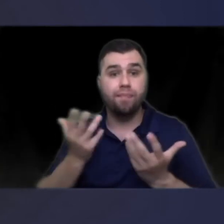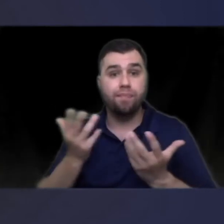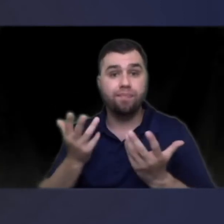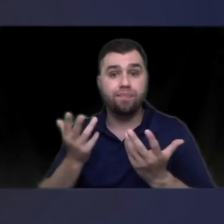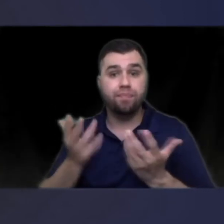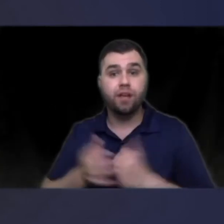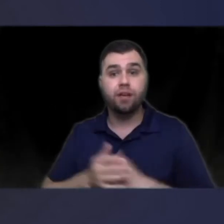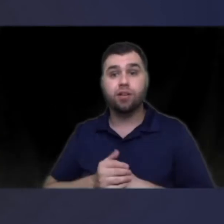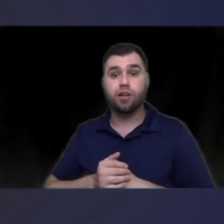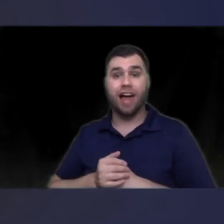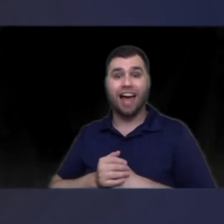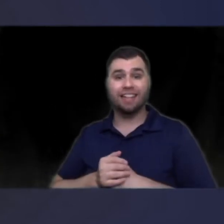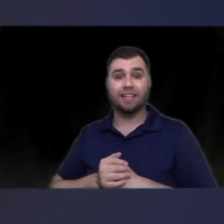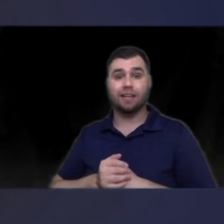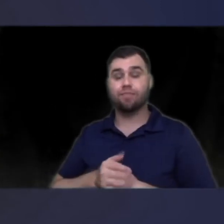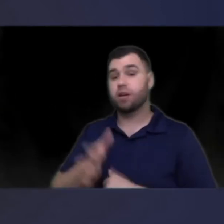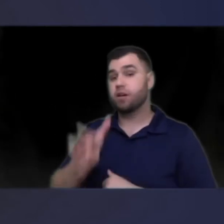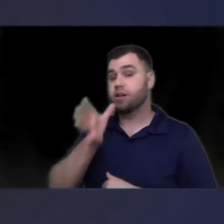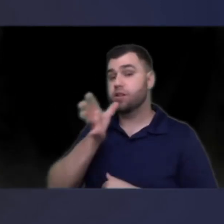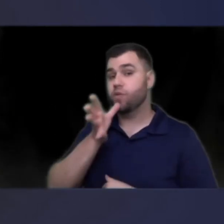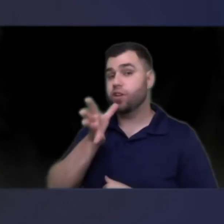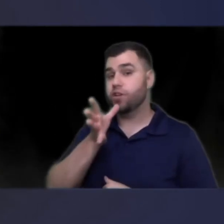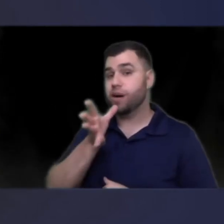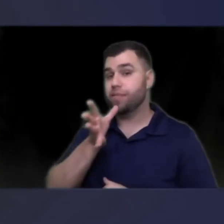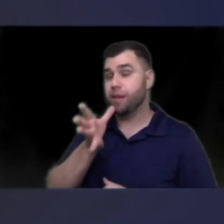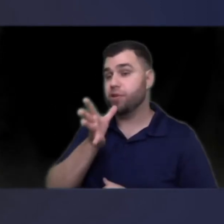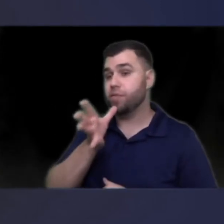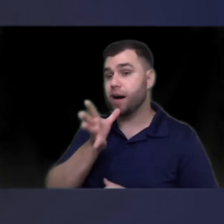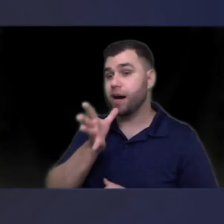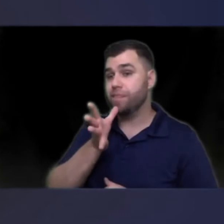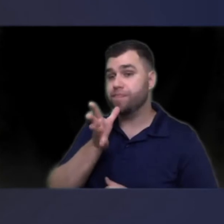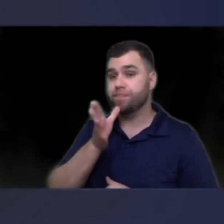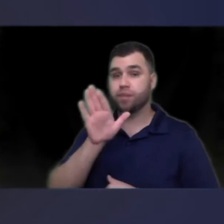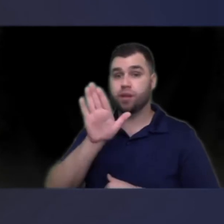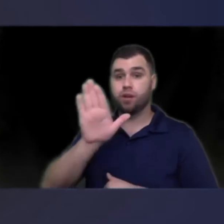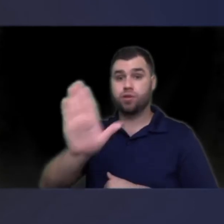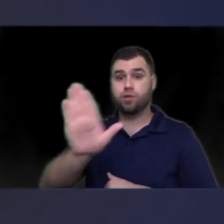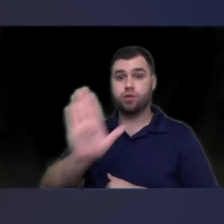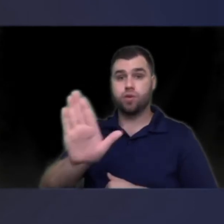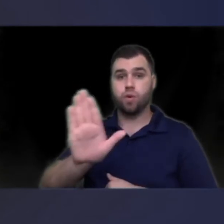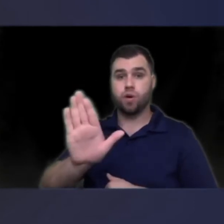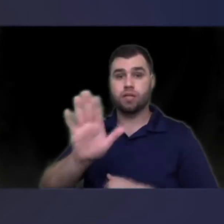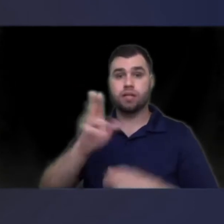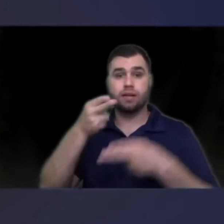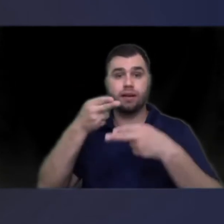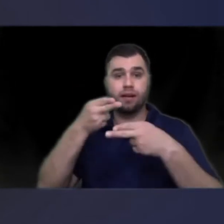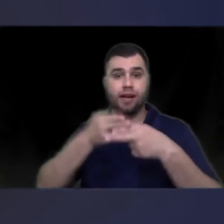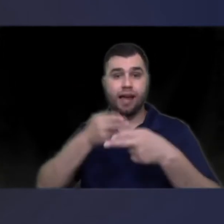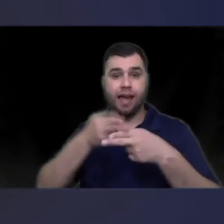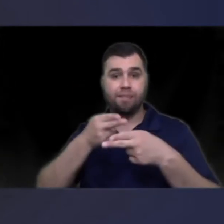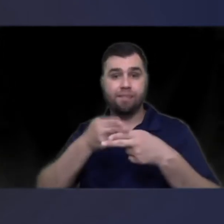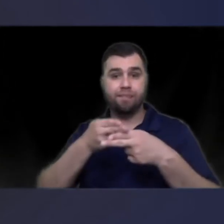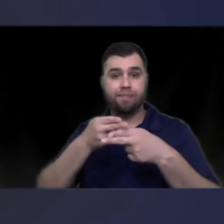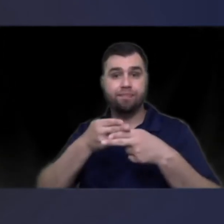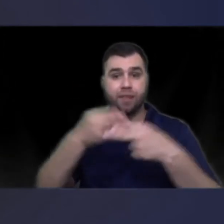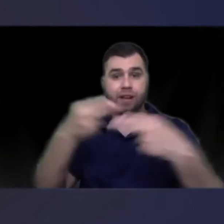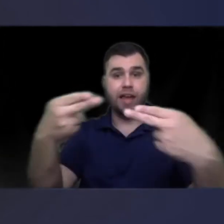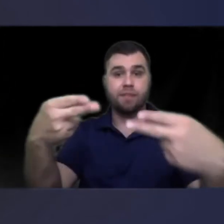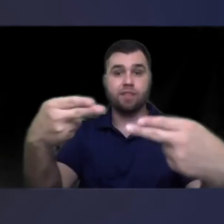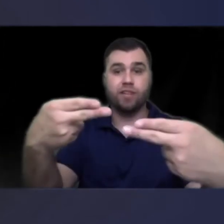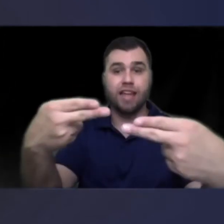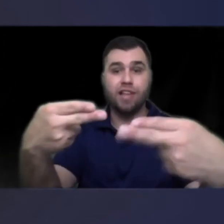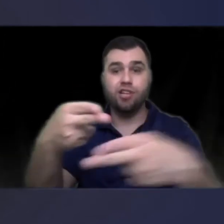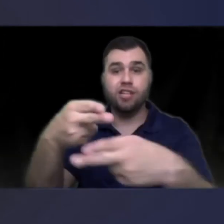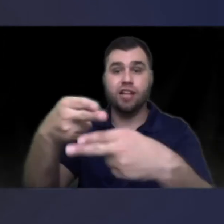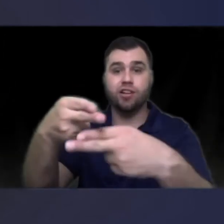so you're asking them what is your mom's name so mom your name name